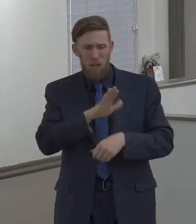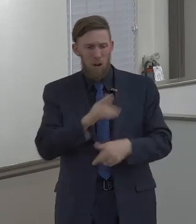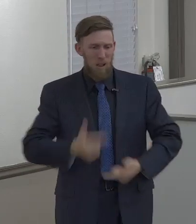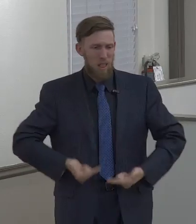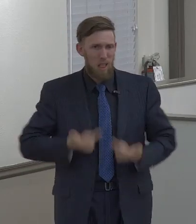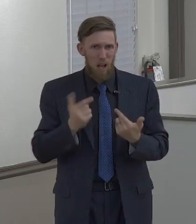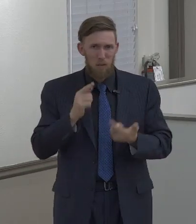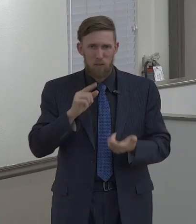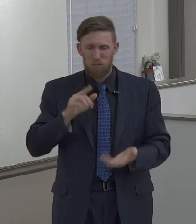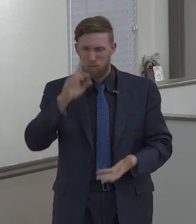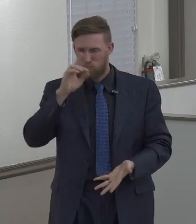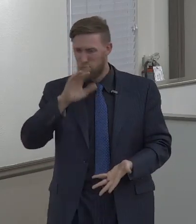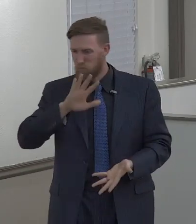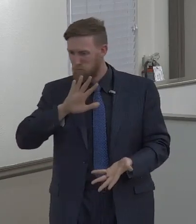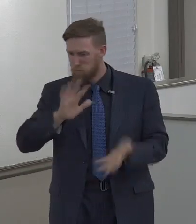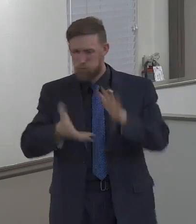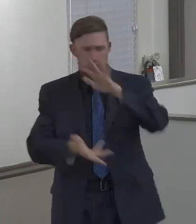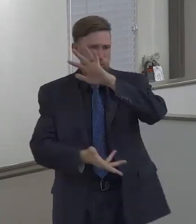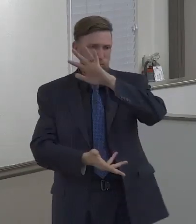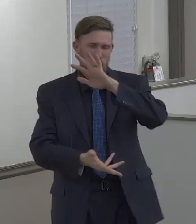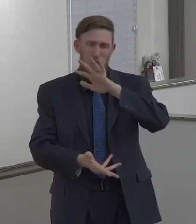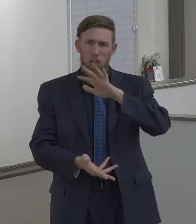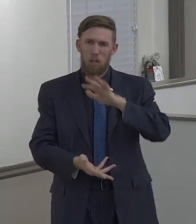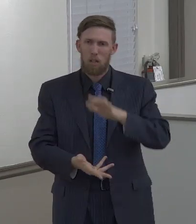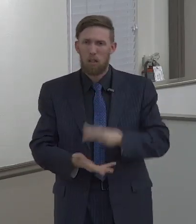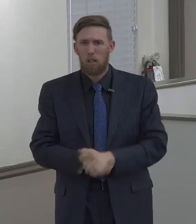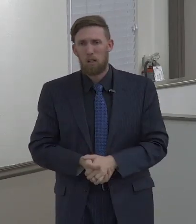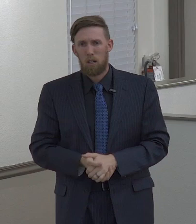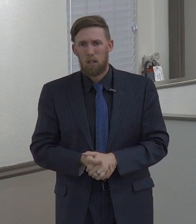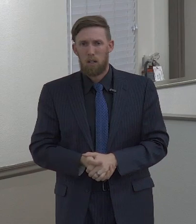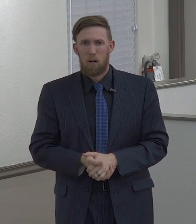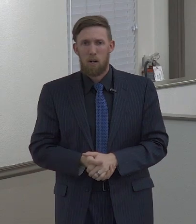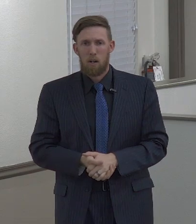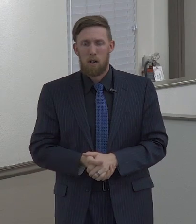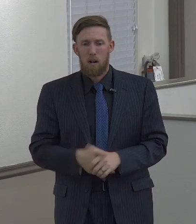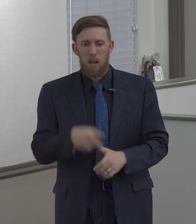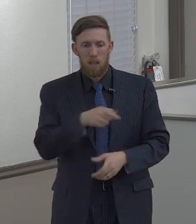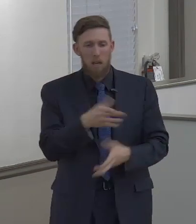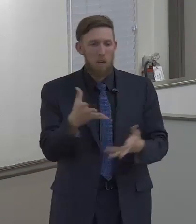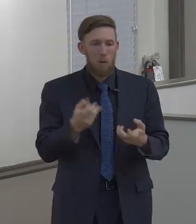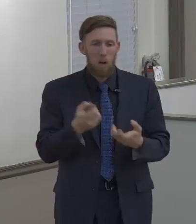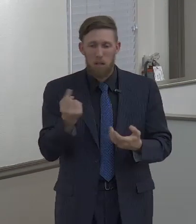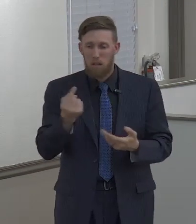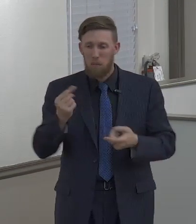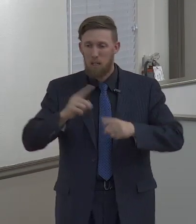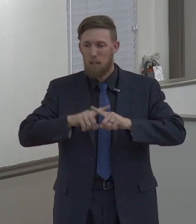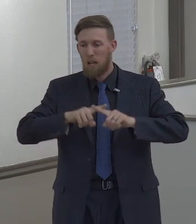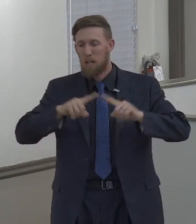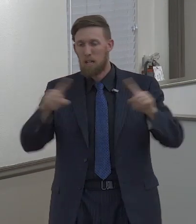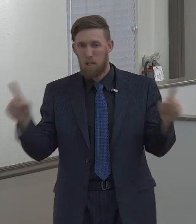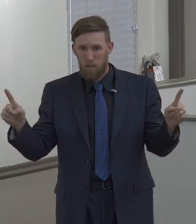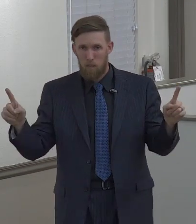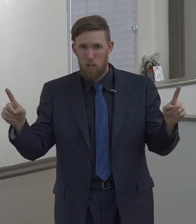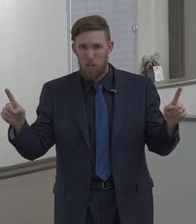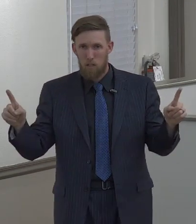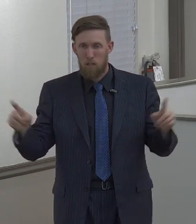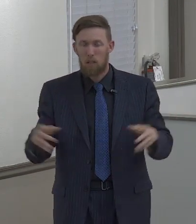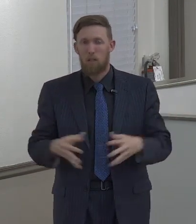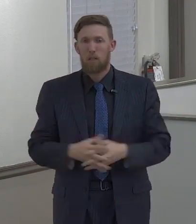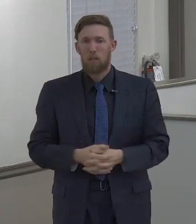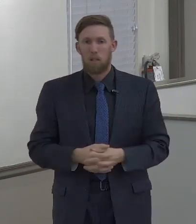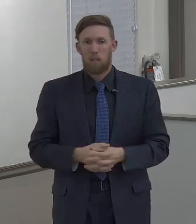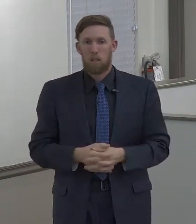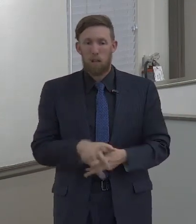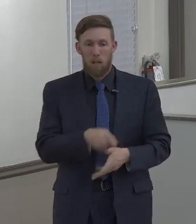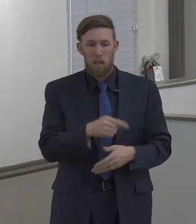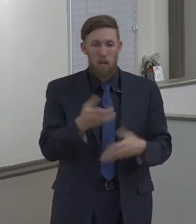And their lives are a mess and their lives are turned upside down and they want something different.